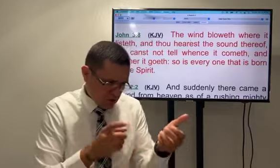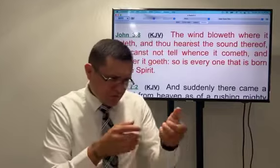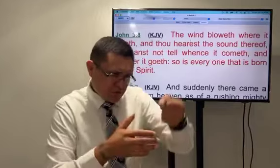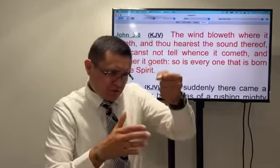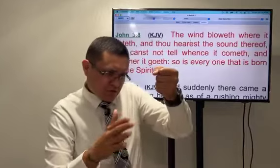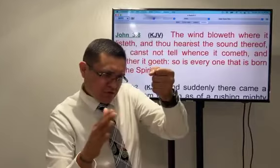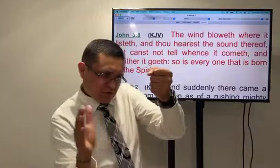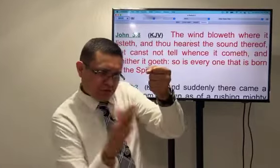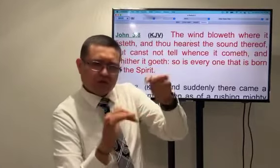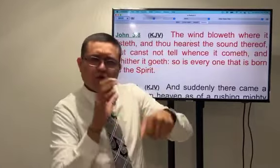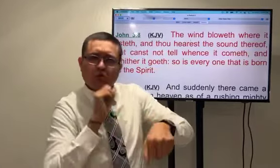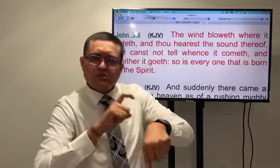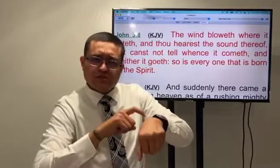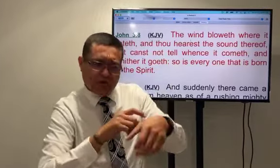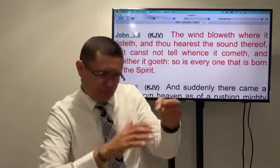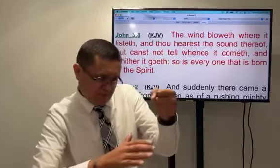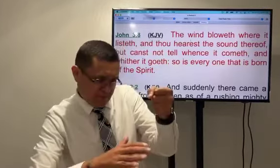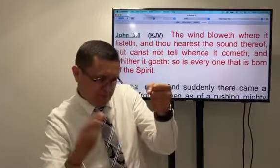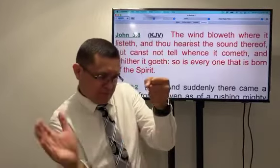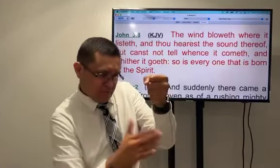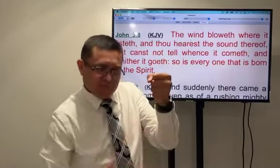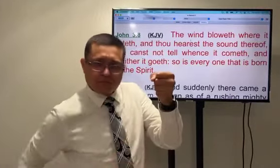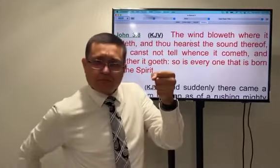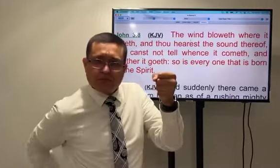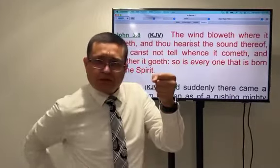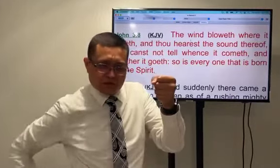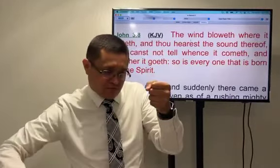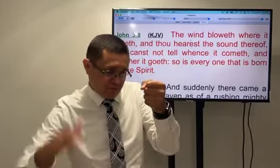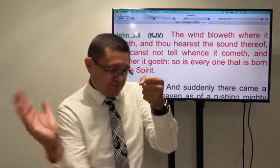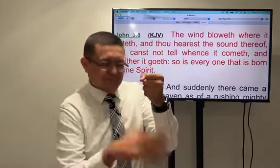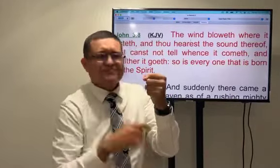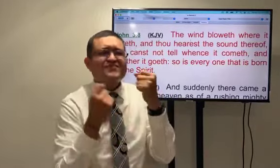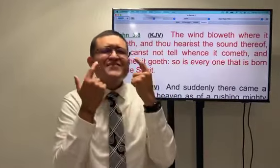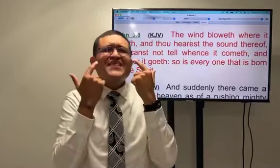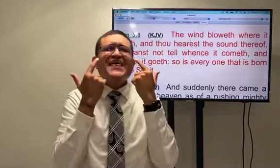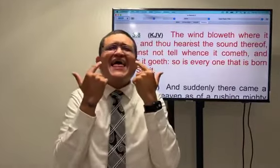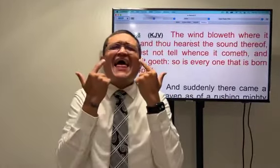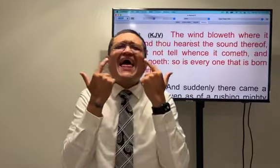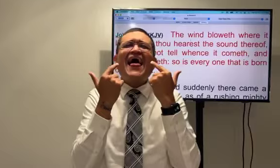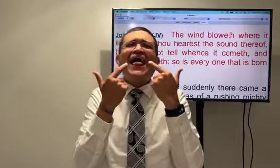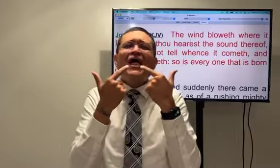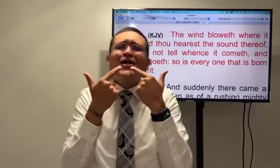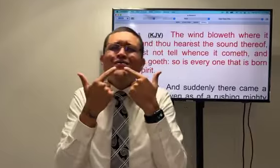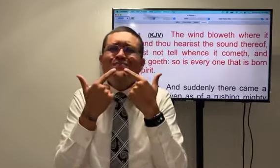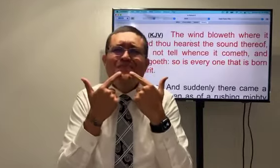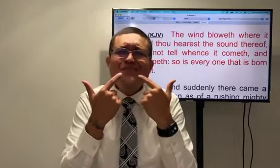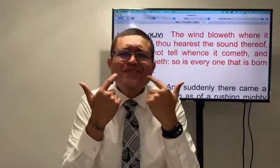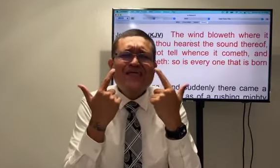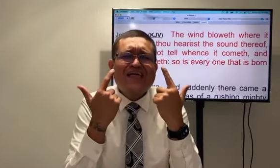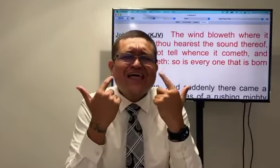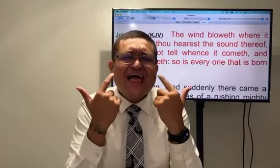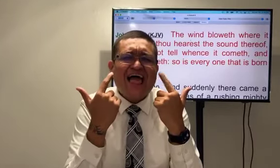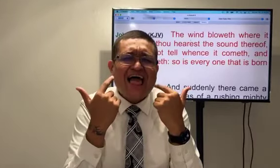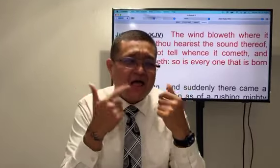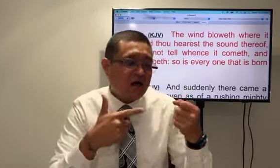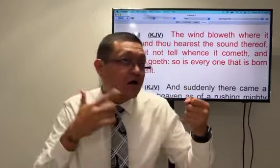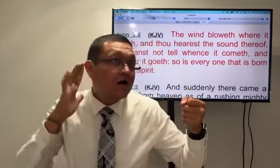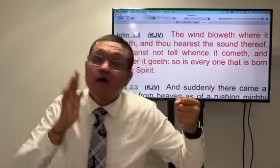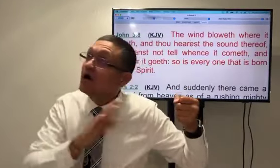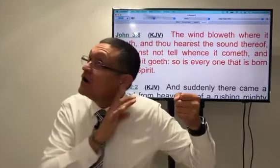the doctor you know holds you up and kind of gives you that spat on the bottom and then you start crying you start crying